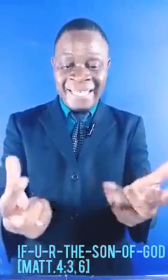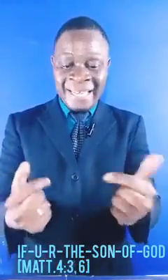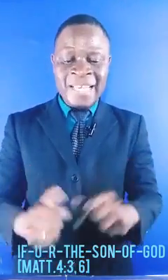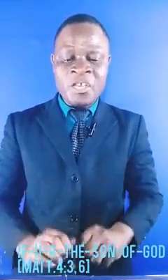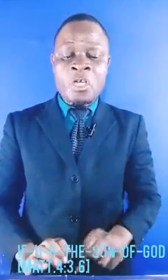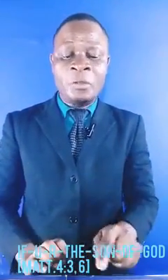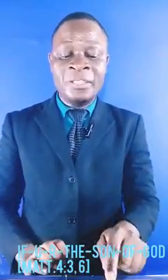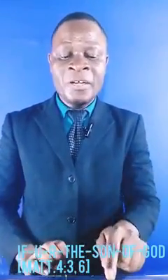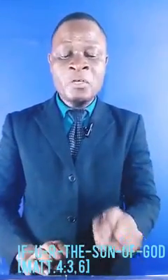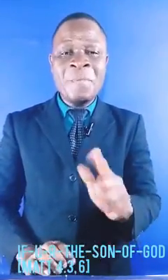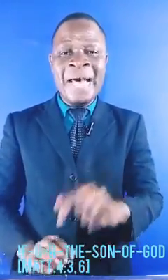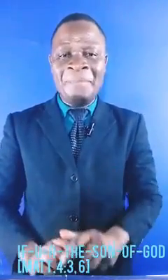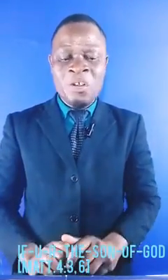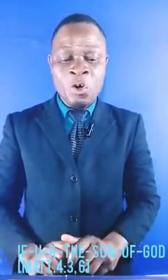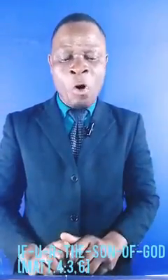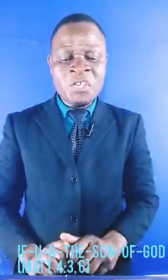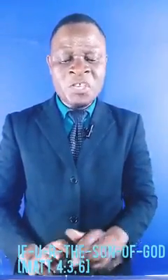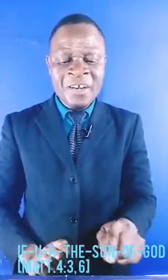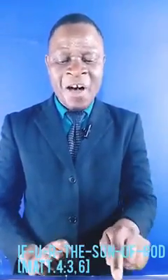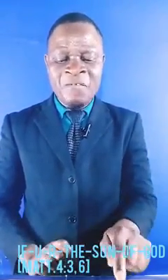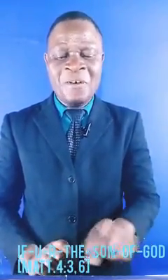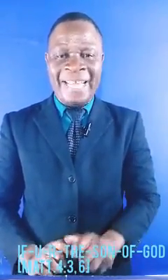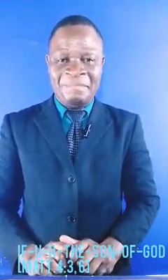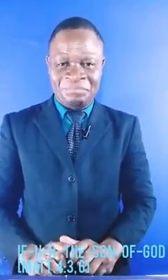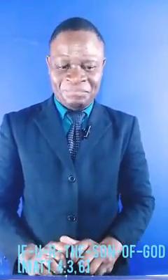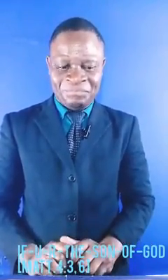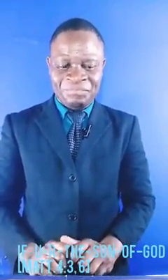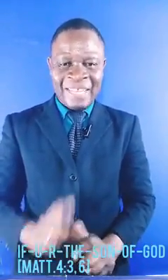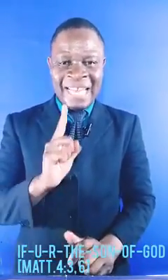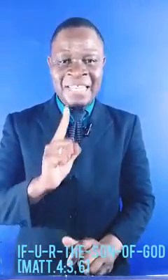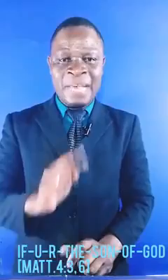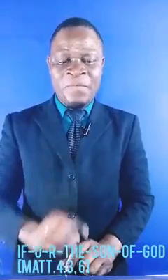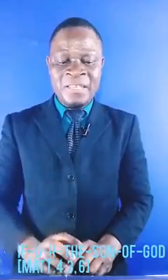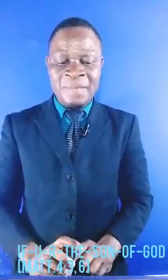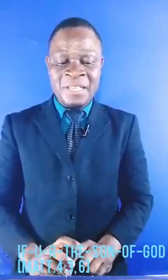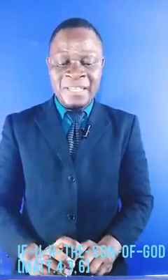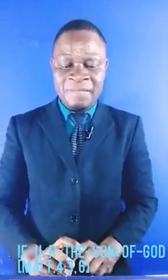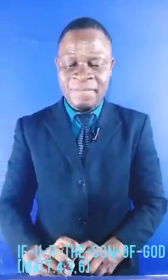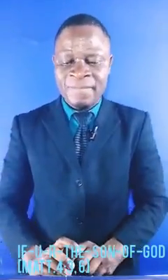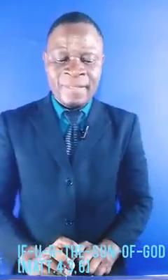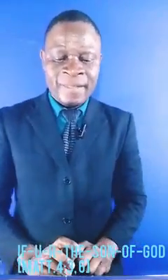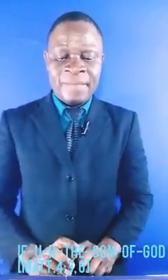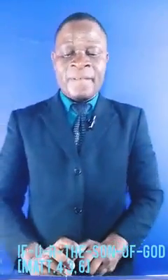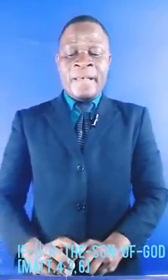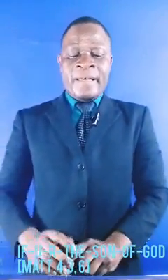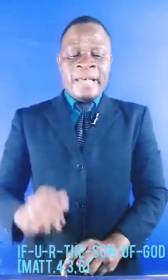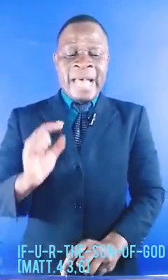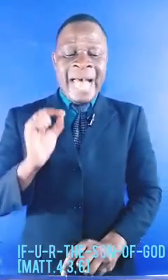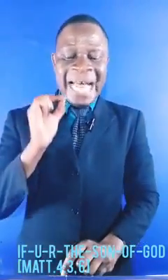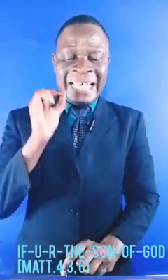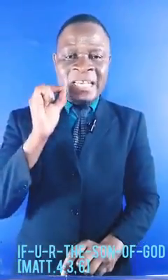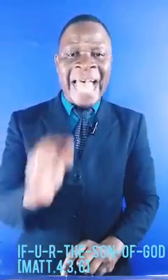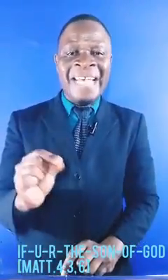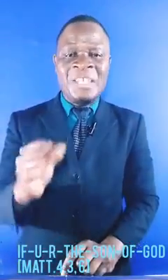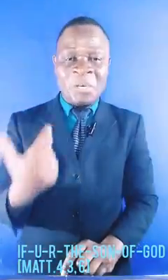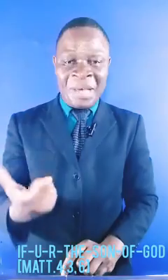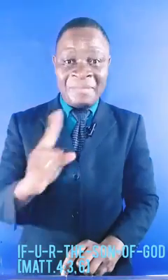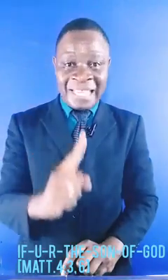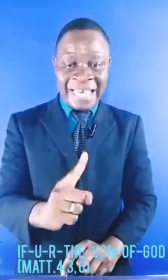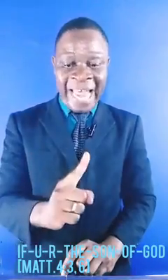these stones to become loaves of bread. Let's skip to verse number 6. And he said to him, that's again,